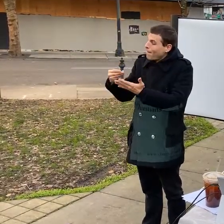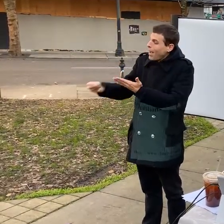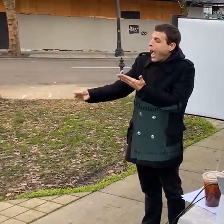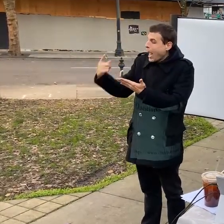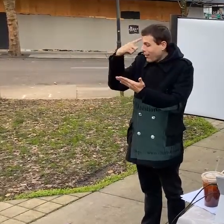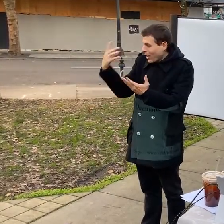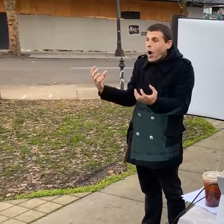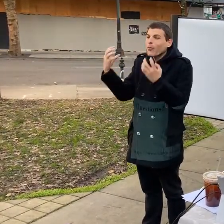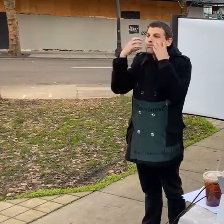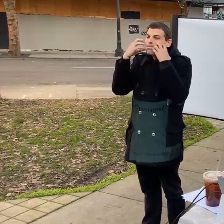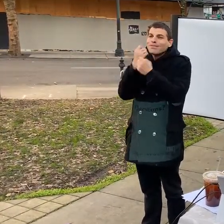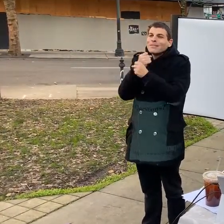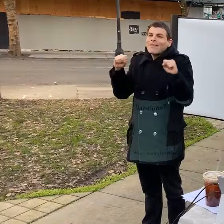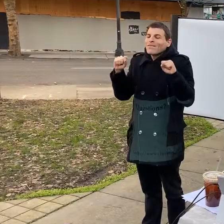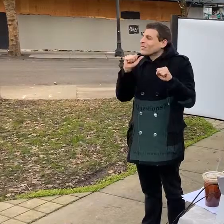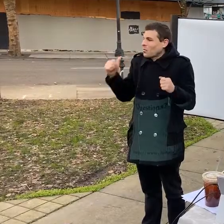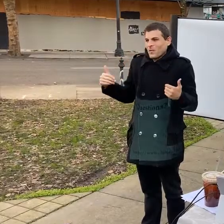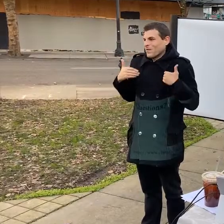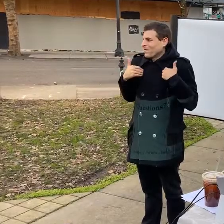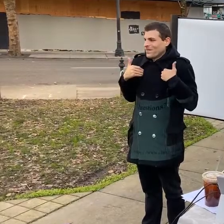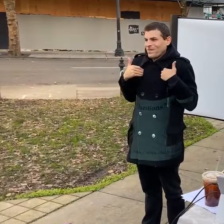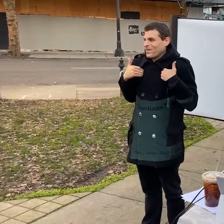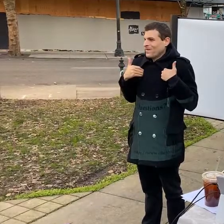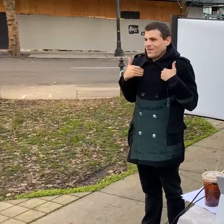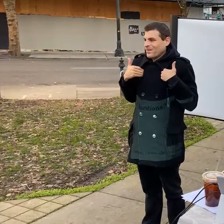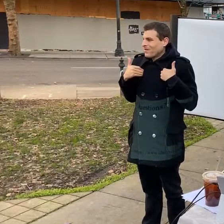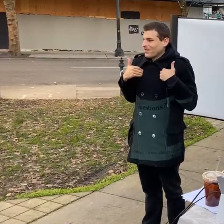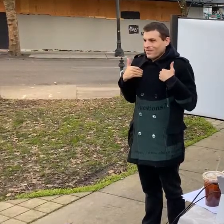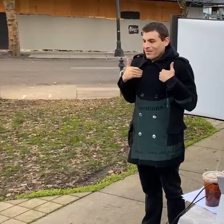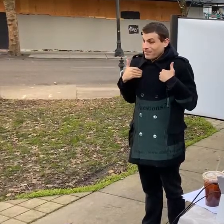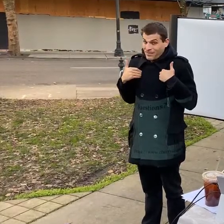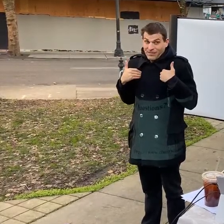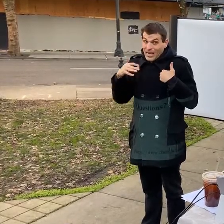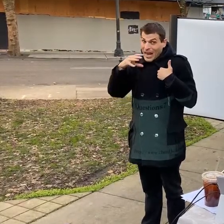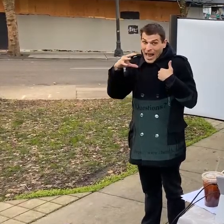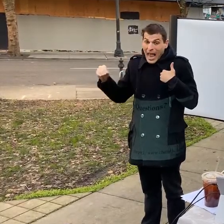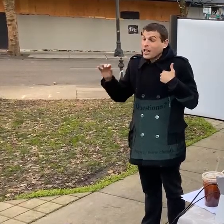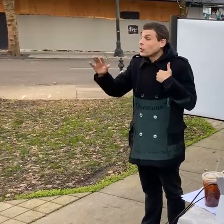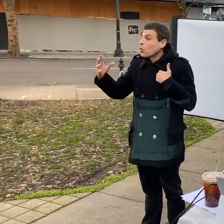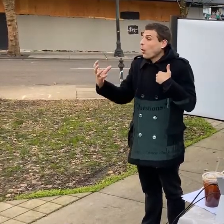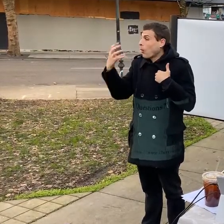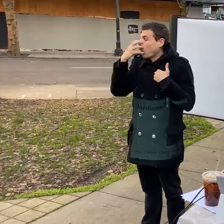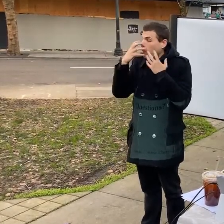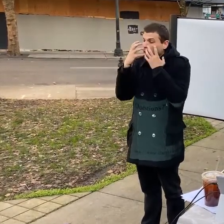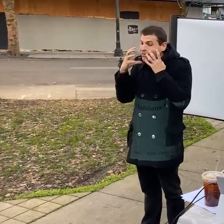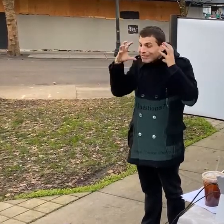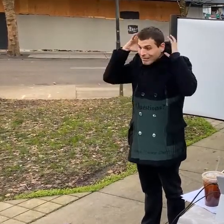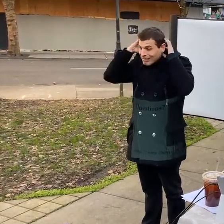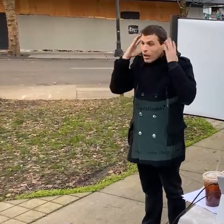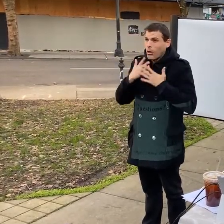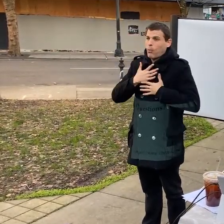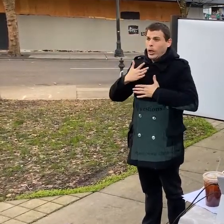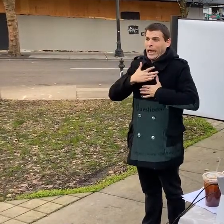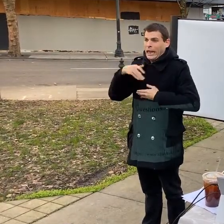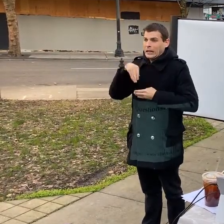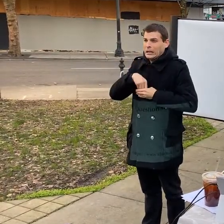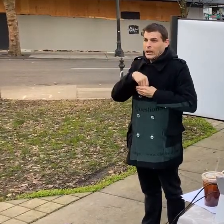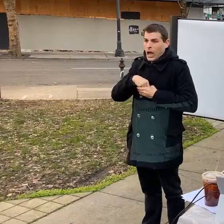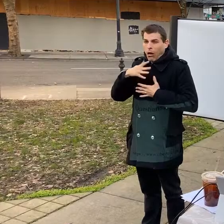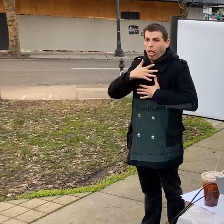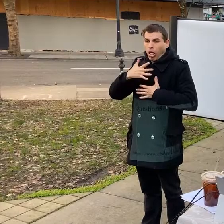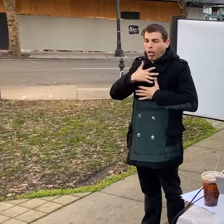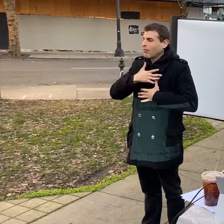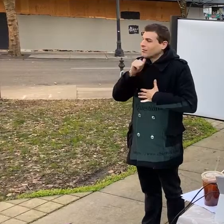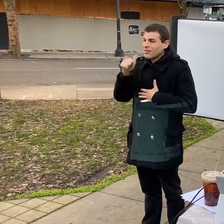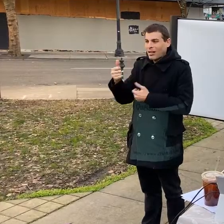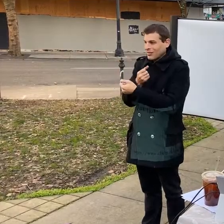any kind of price point for a general person nor does it self-contained breather right like none of that is safe and so i think that's important for